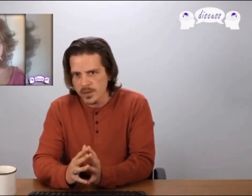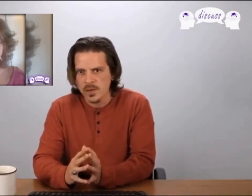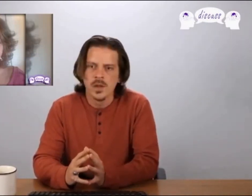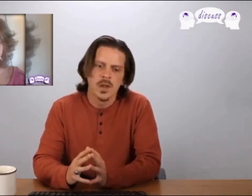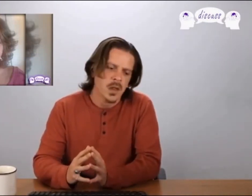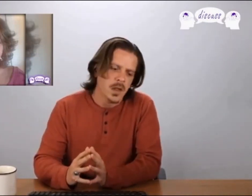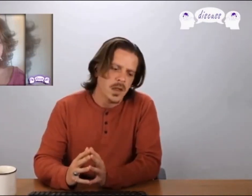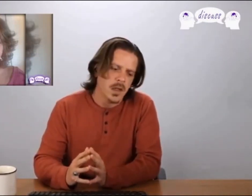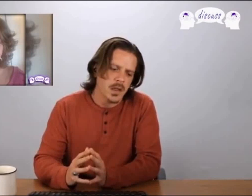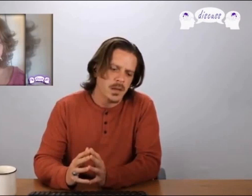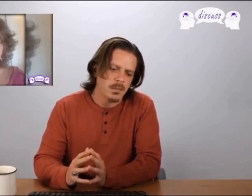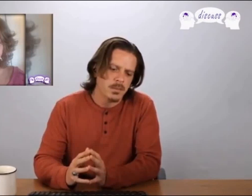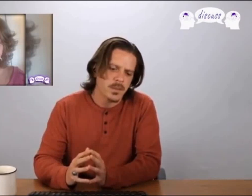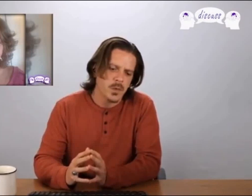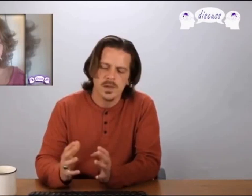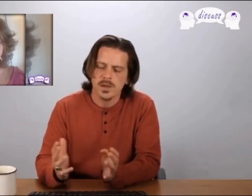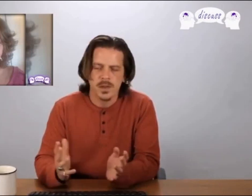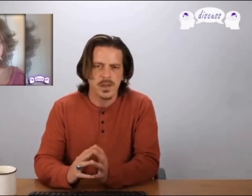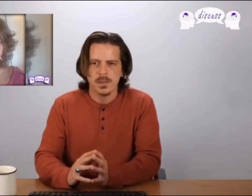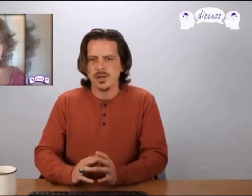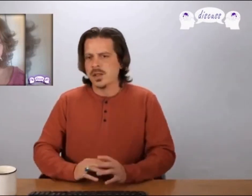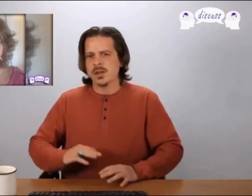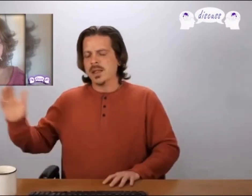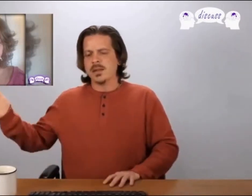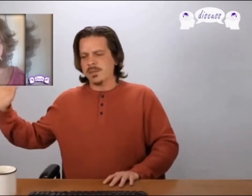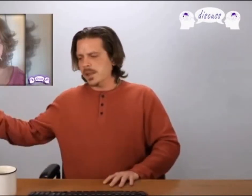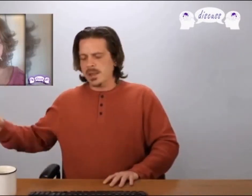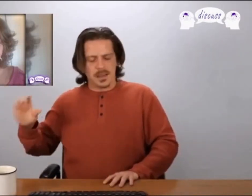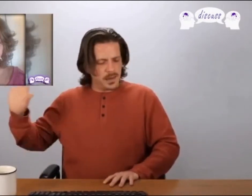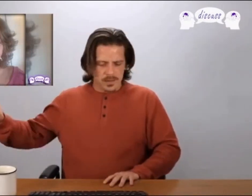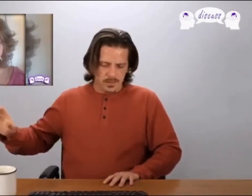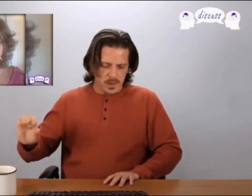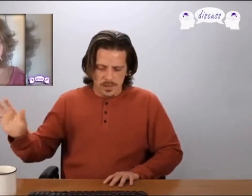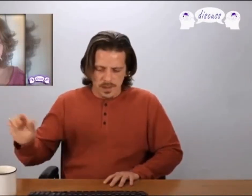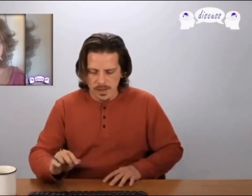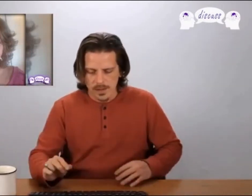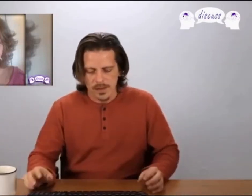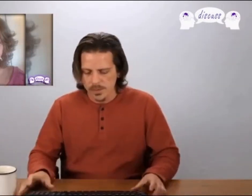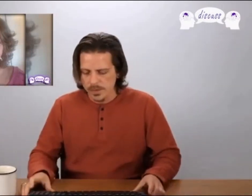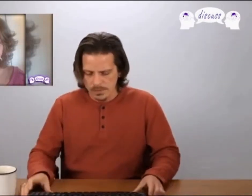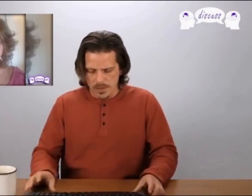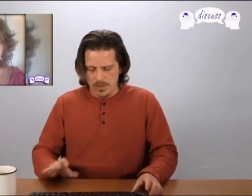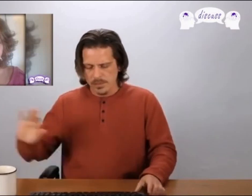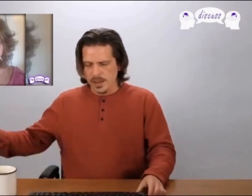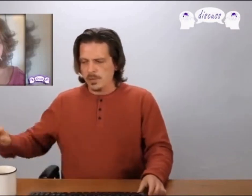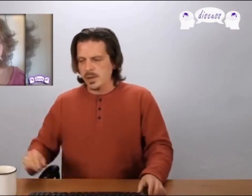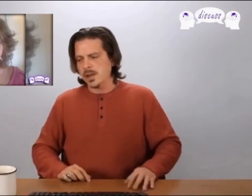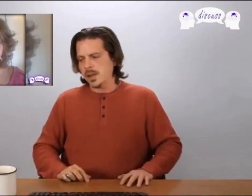which is completely imaginary and now they've been kicked out that's a whole nother areas we start getting more into e